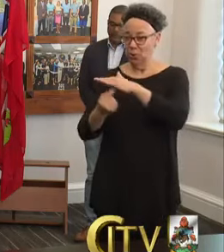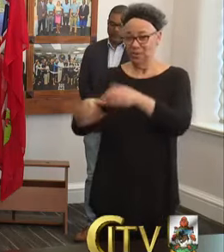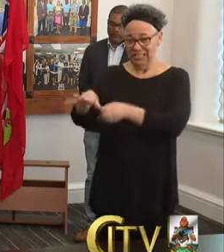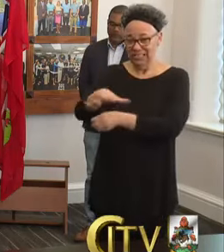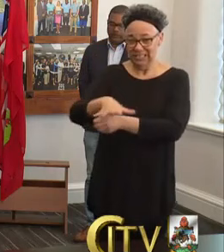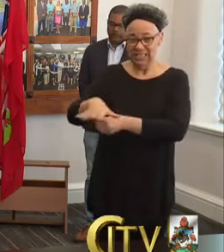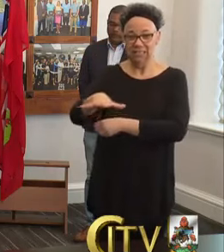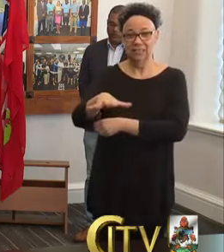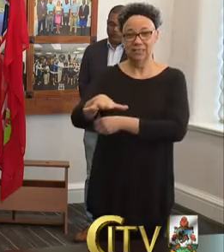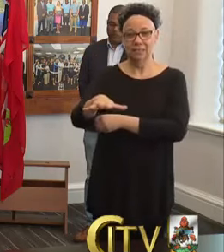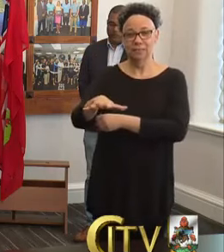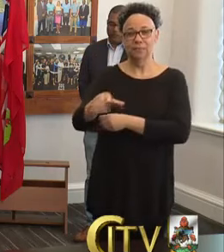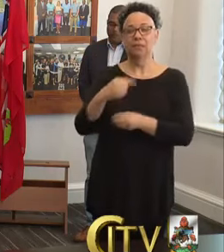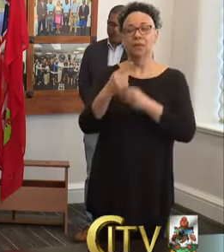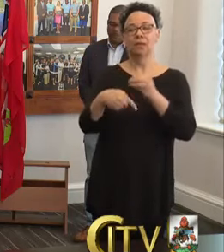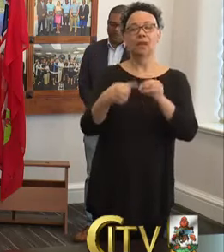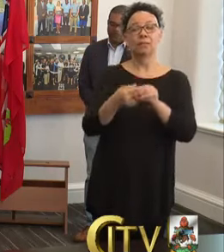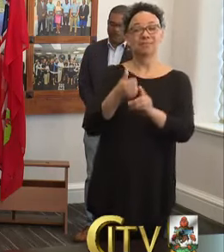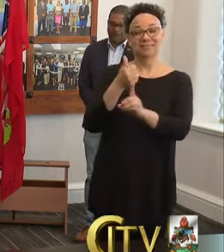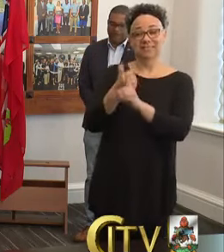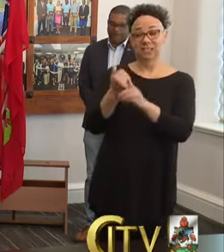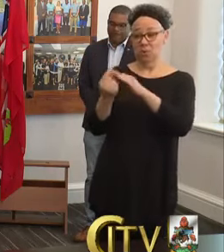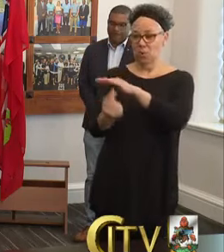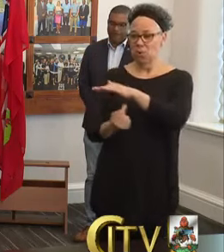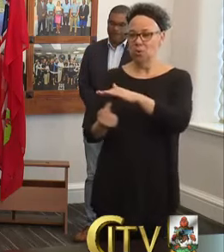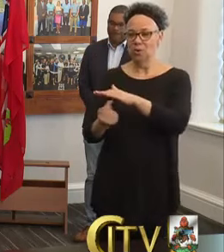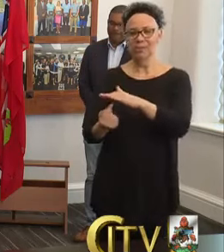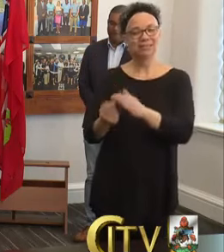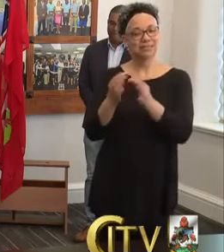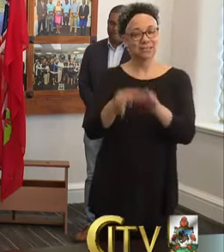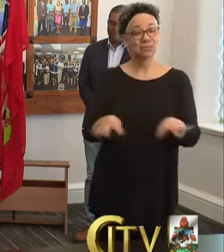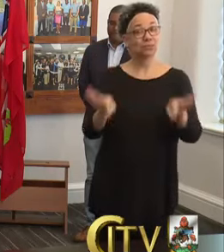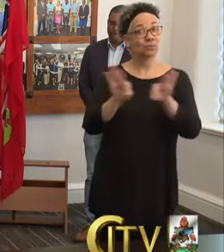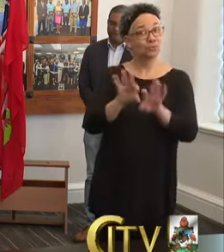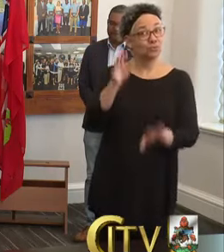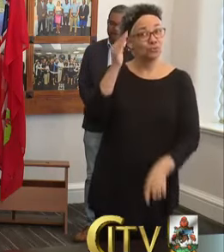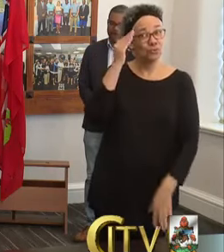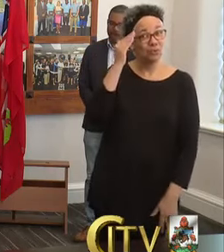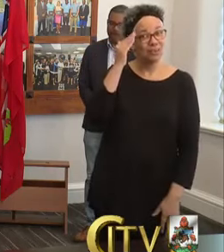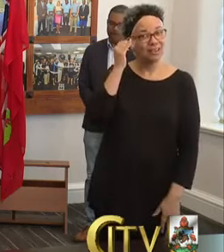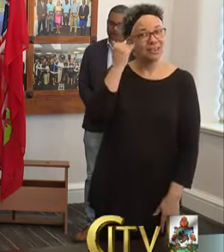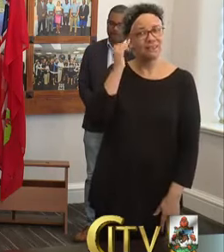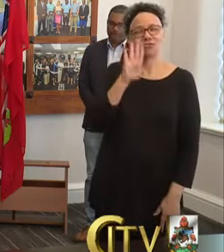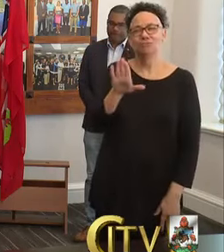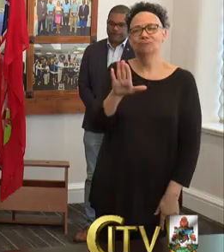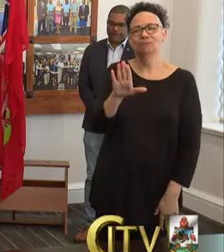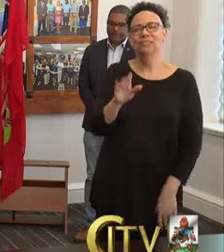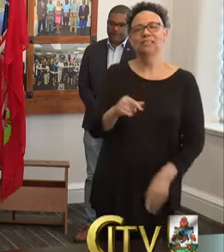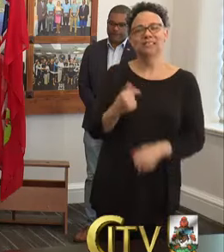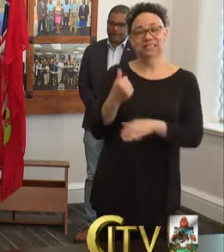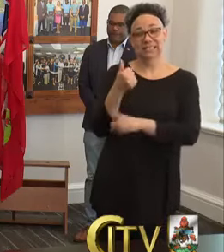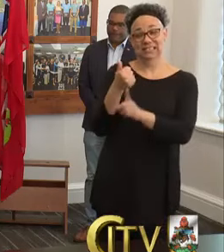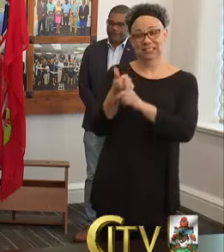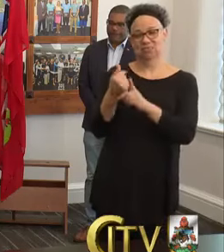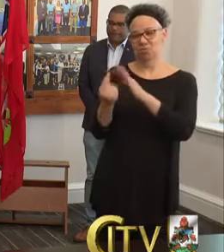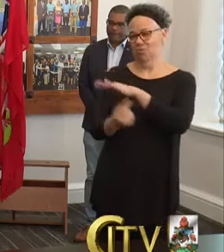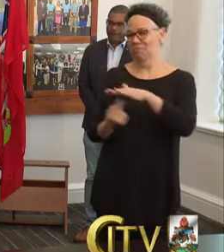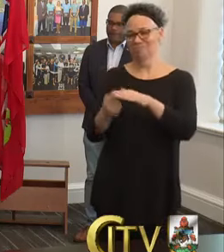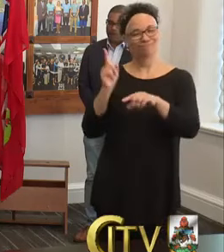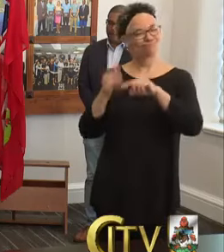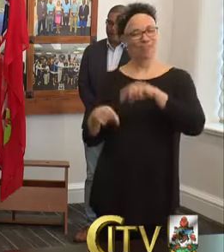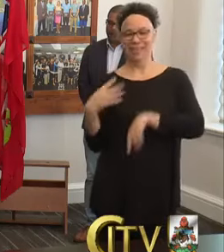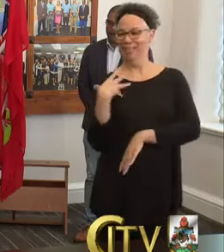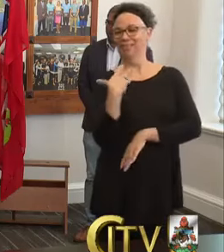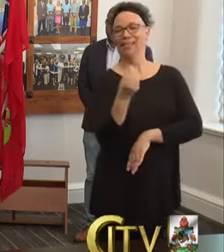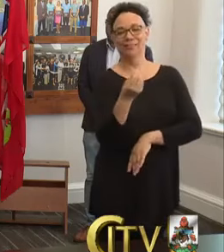On the issue of self-quarantine, it is important to note that if you are on self-quarantine, you cannot leave your house and feel that you can